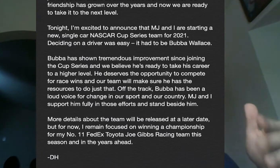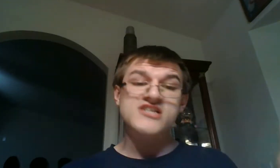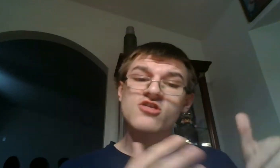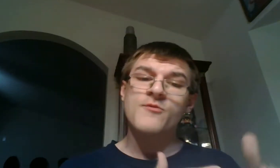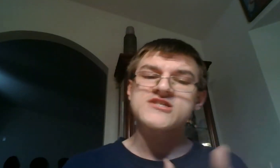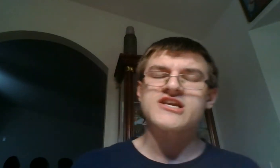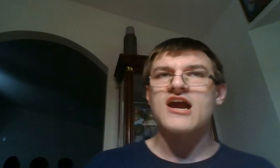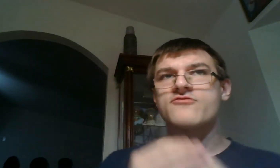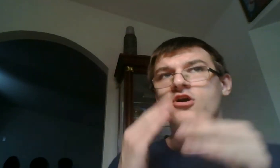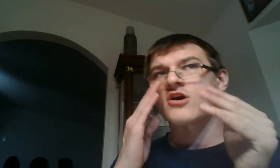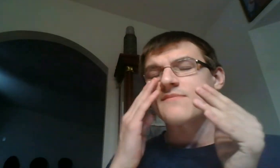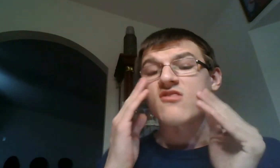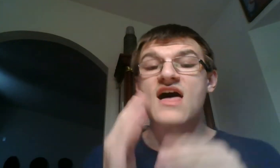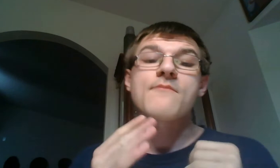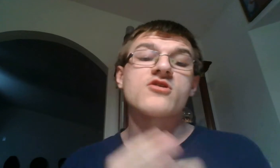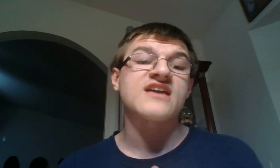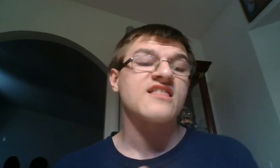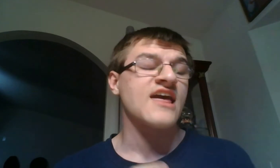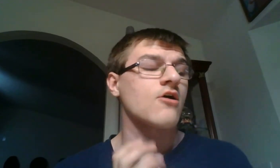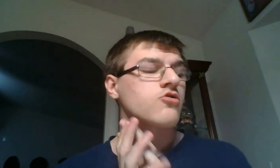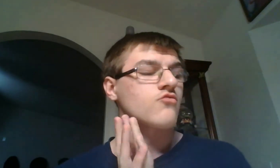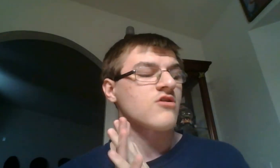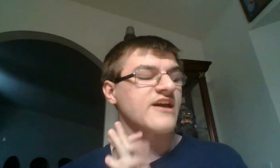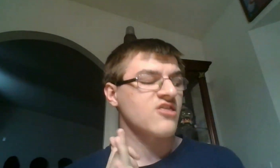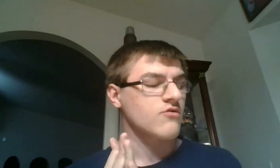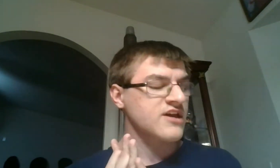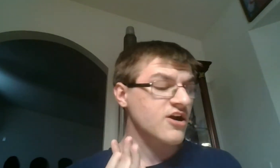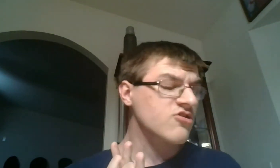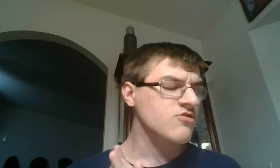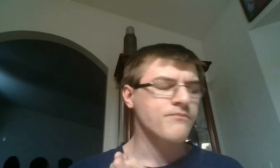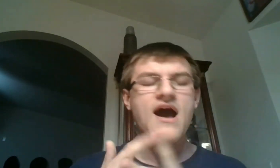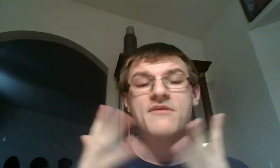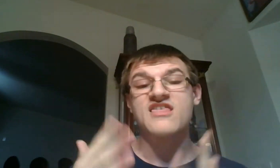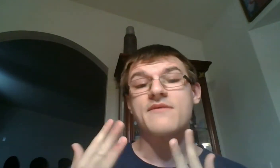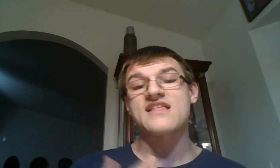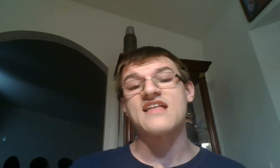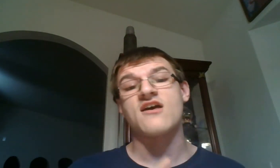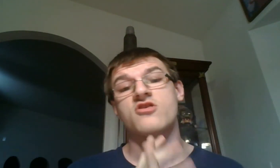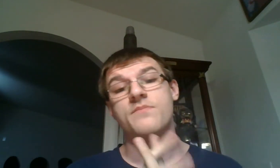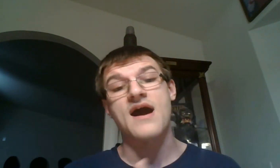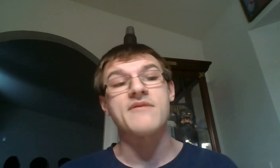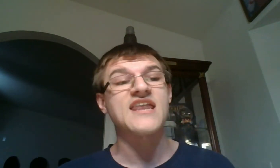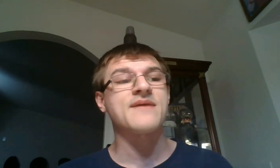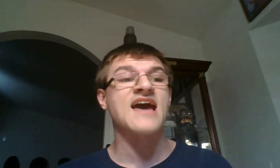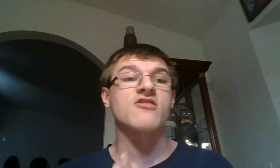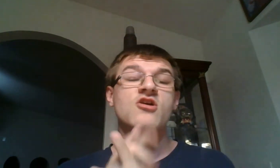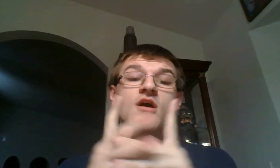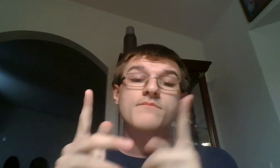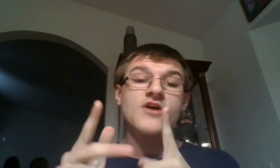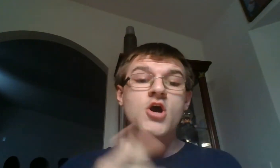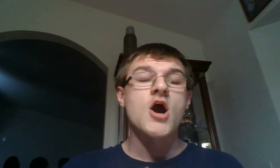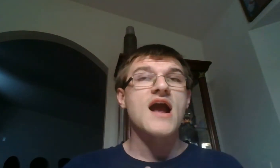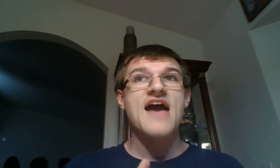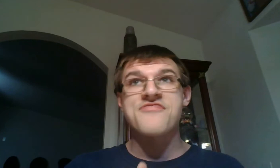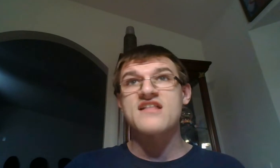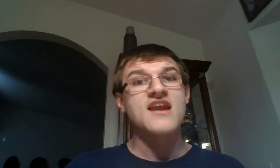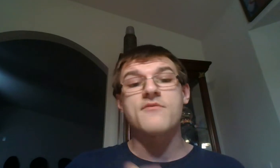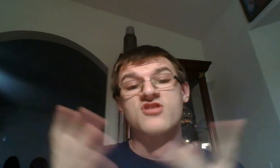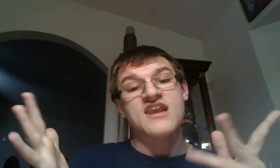he just mentioned there, there are going to be a lot more details released. So here's probably some of the details that are probably going to be announced. The car. I think the number is going to